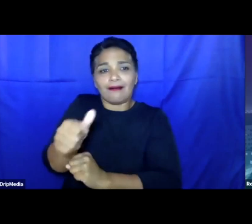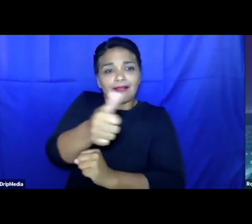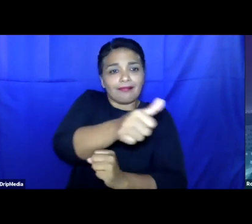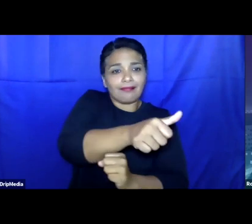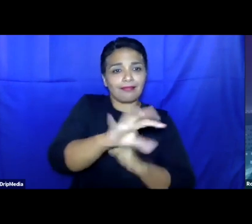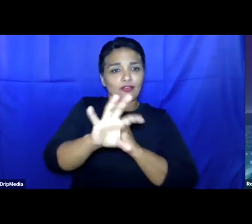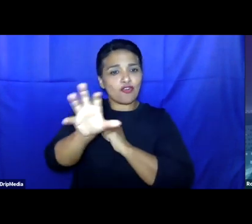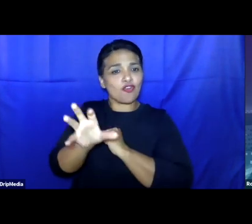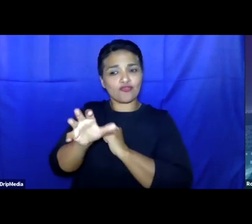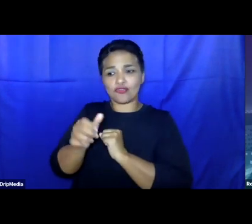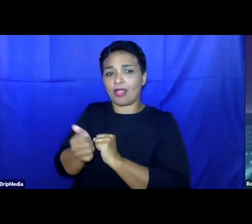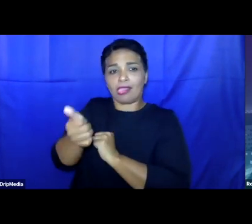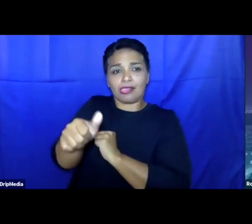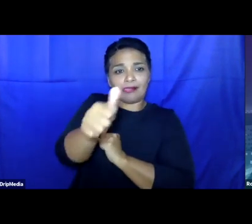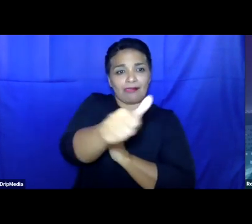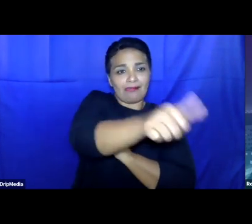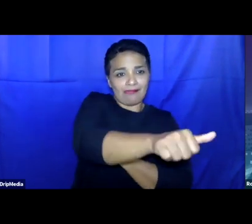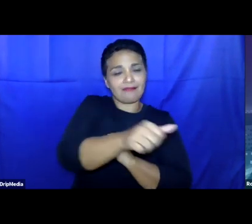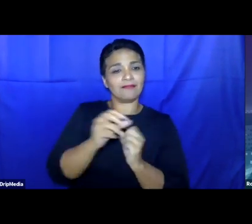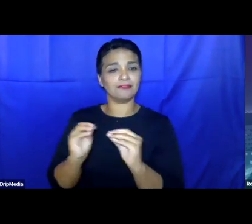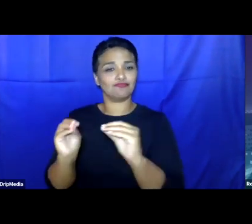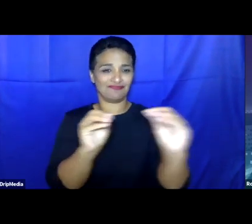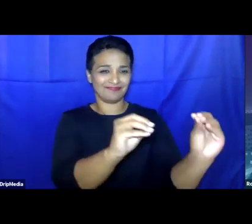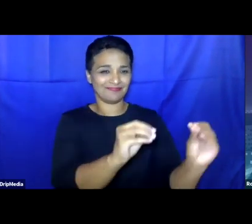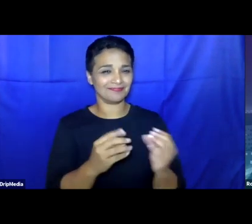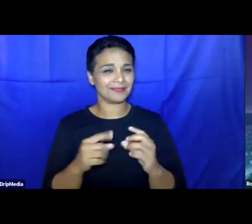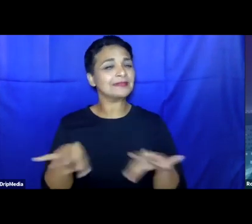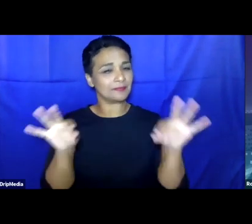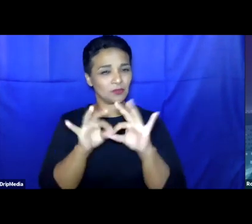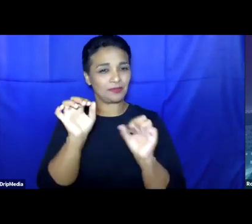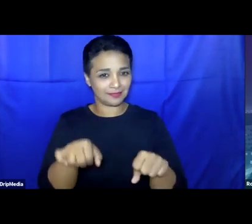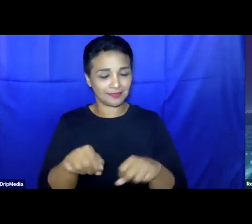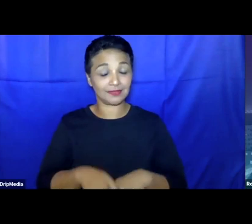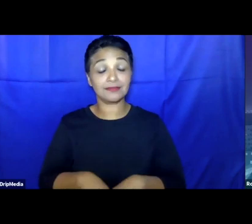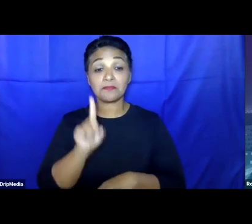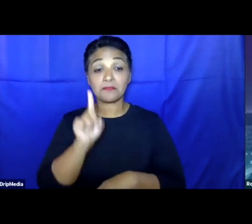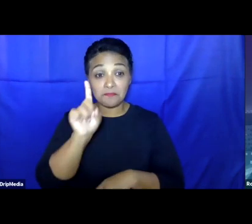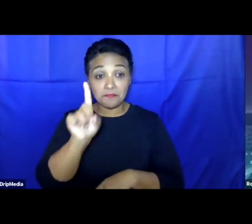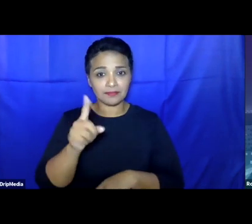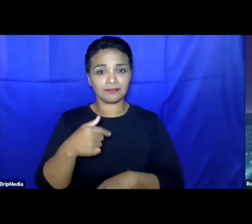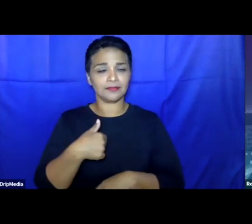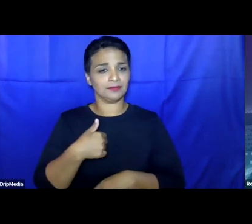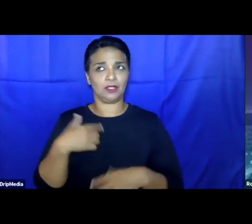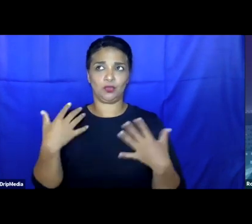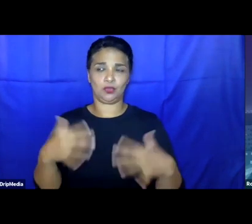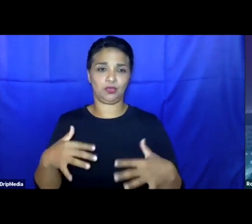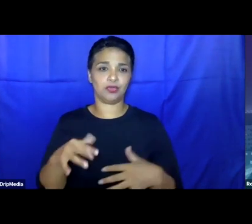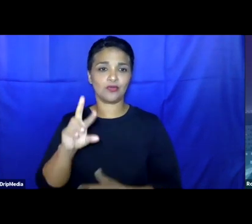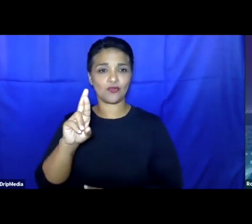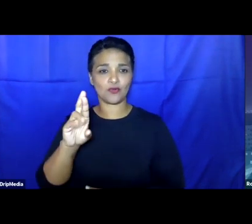transfer is important. But if you confront, and I really admire Roberto's incredibly concise summary